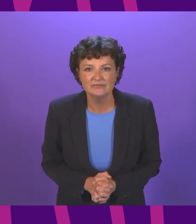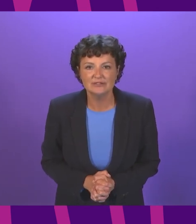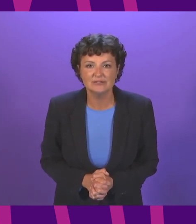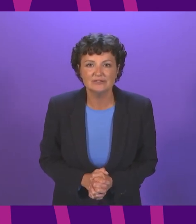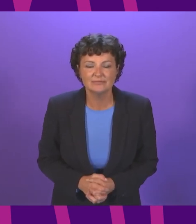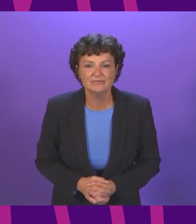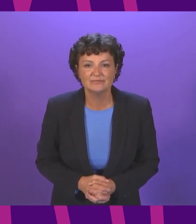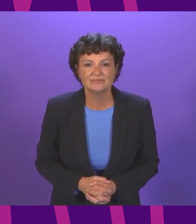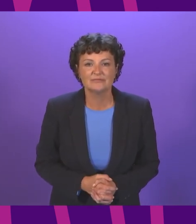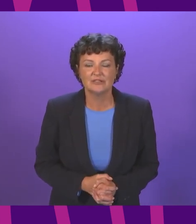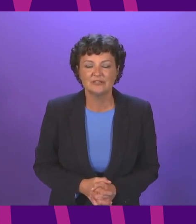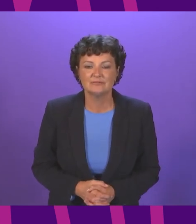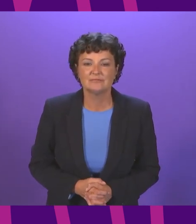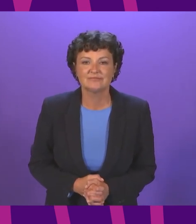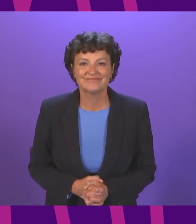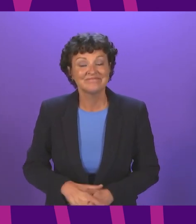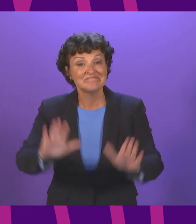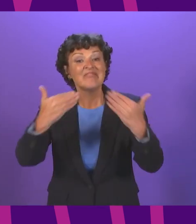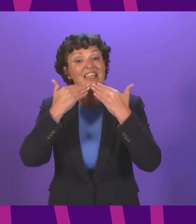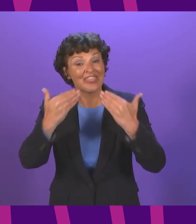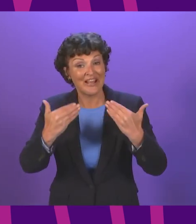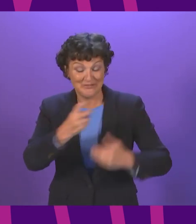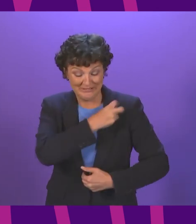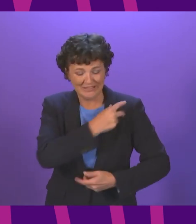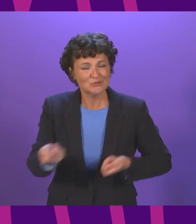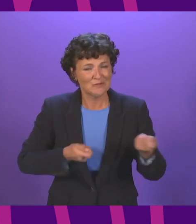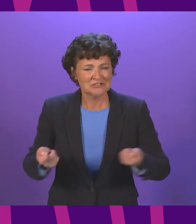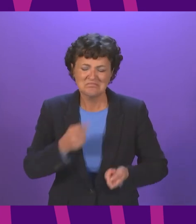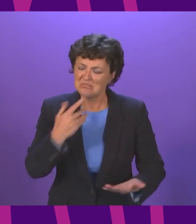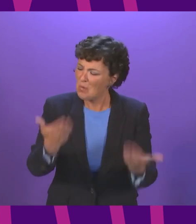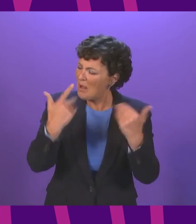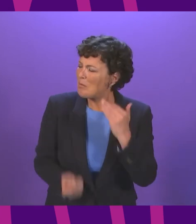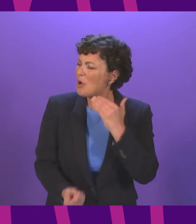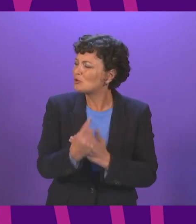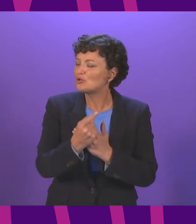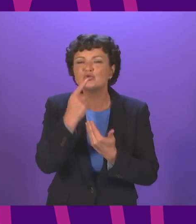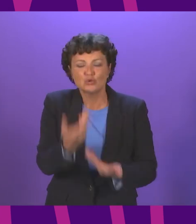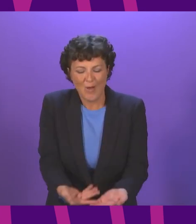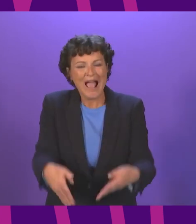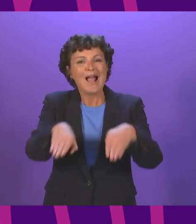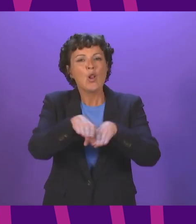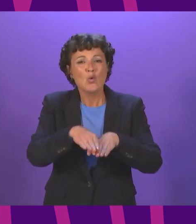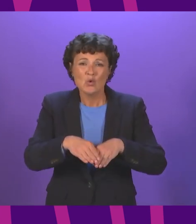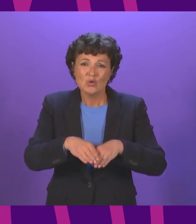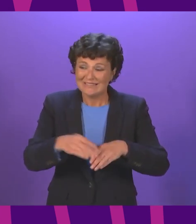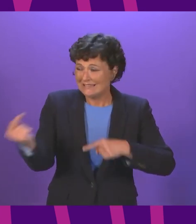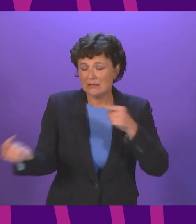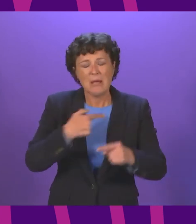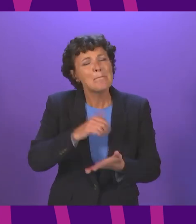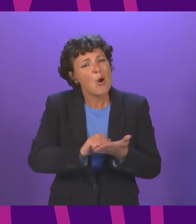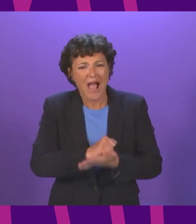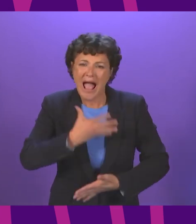Thank you Presidenting Officer and I welcome this opportunity to close the debate for the government and my apologies that I cannot do it in person